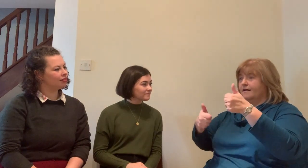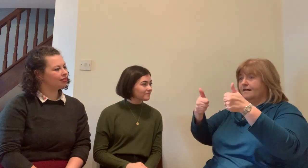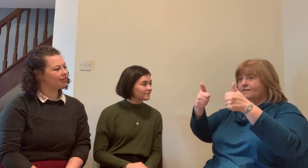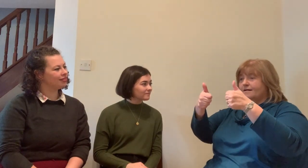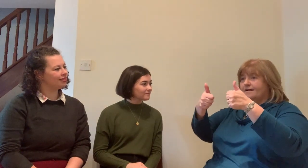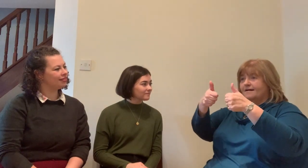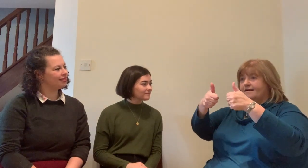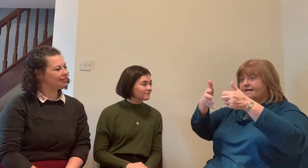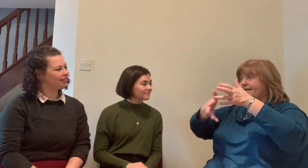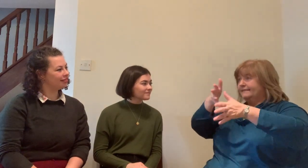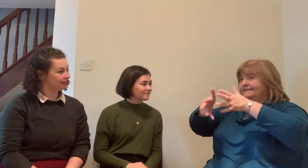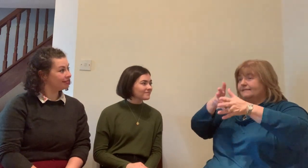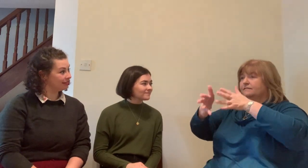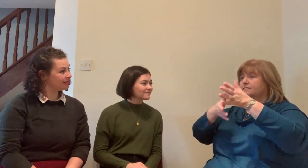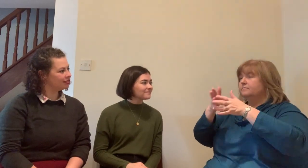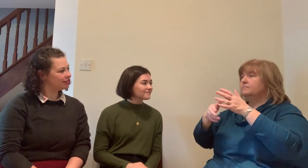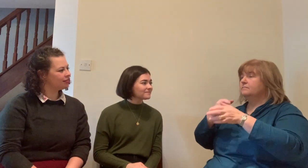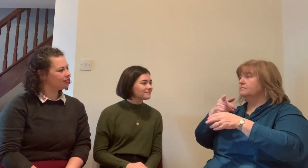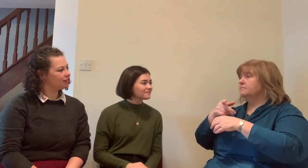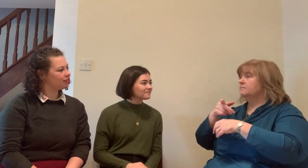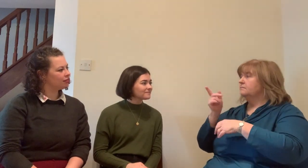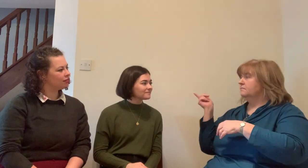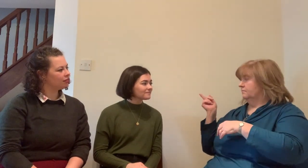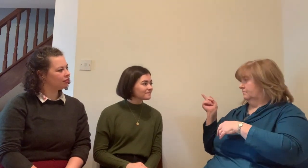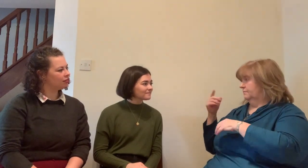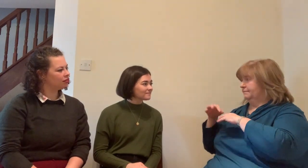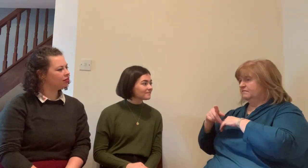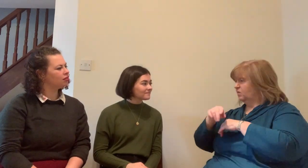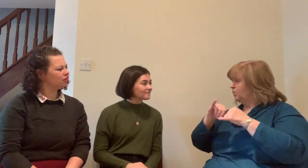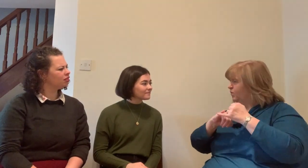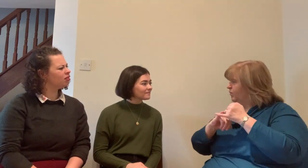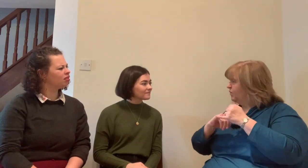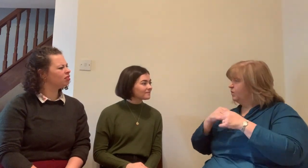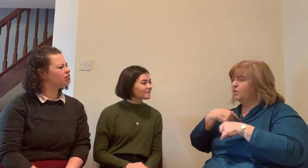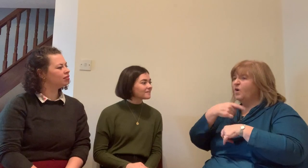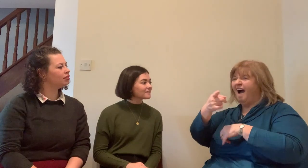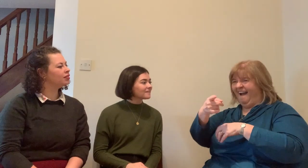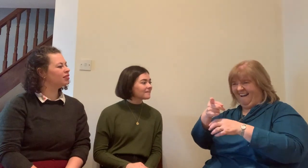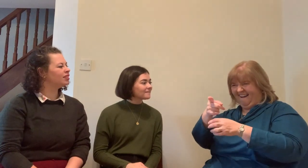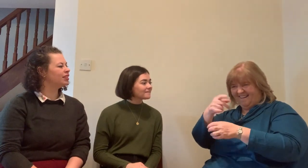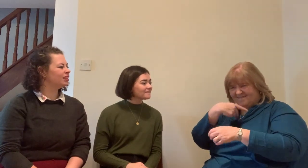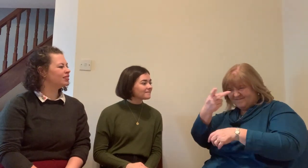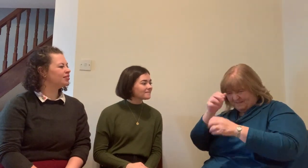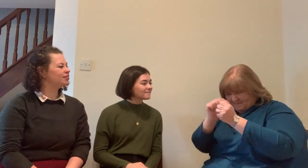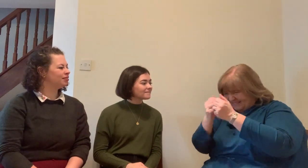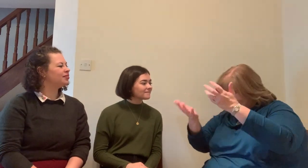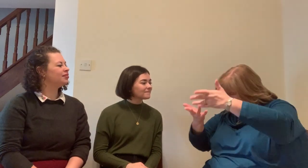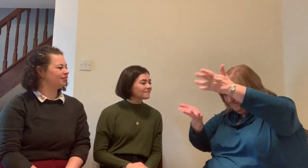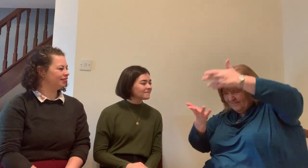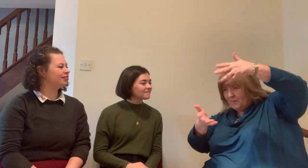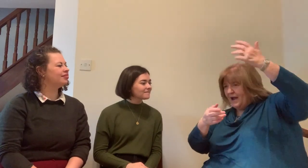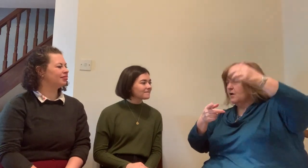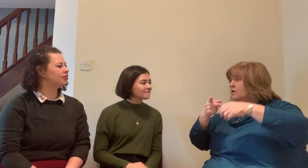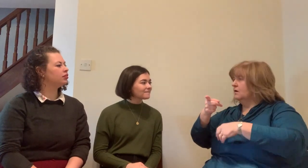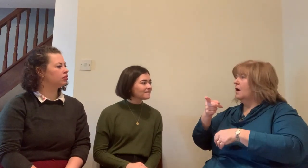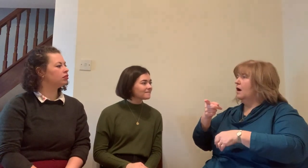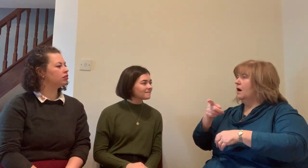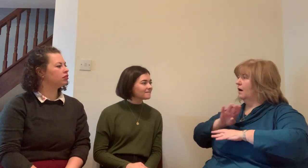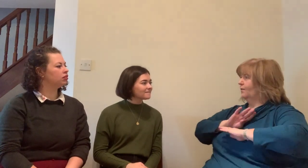interpreters are not involved in the community and that's a real shame I feel quite strongly about that you know I think it's important for us as interpreters to